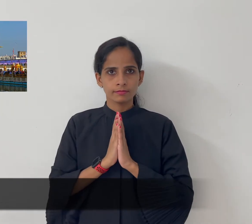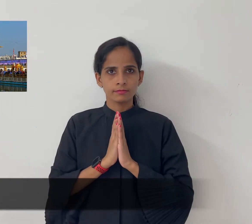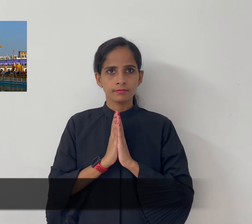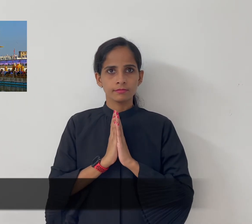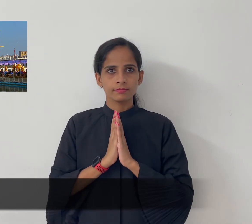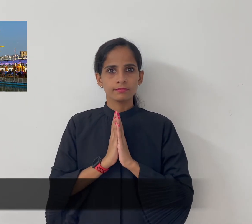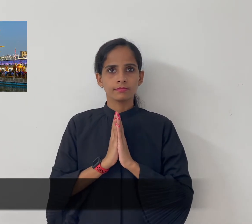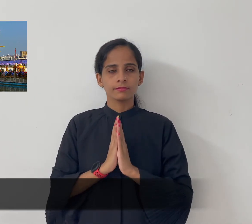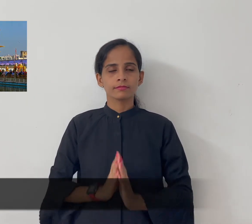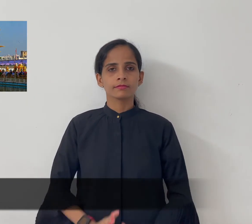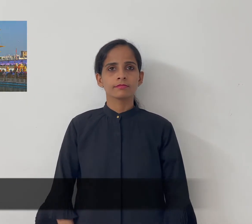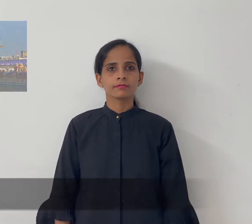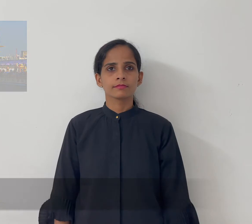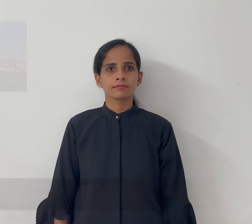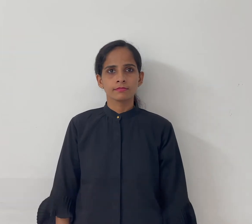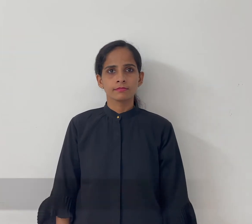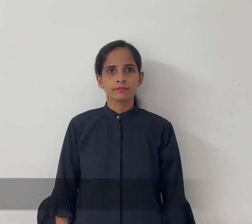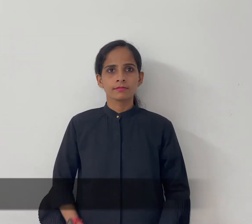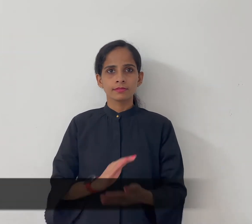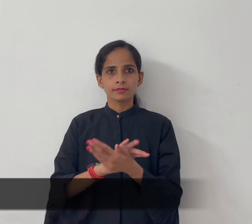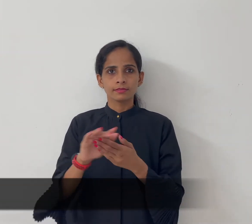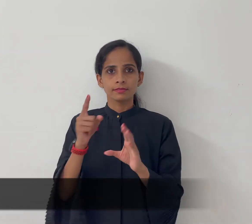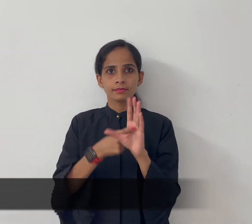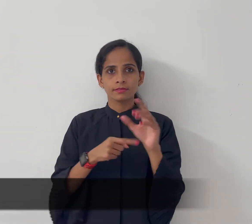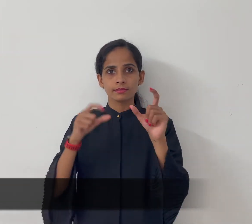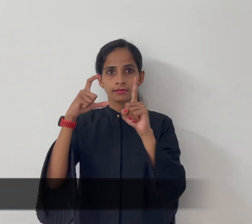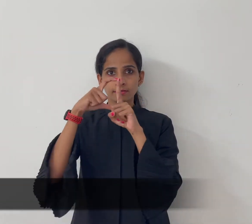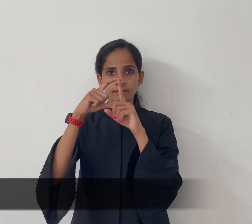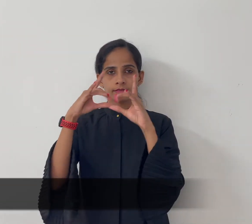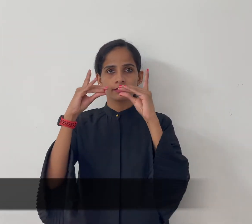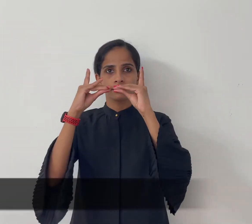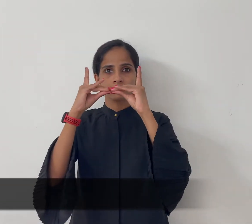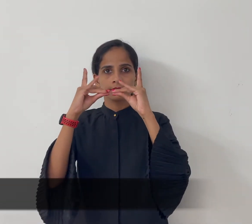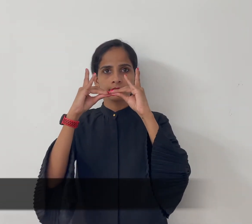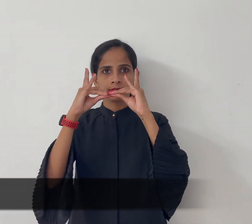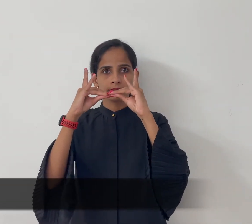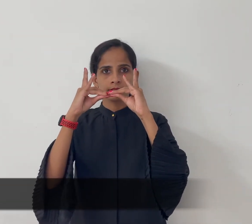Amritsa Kanya Minar Char Hyderabad